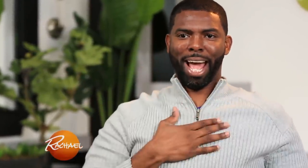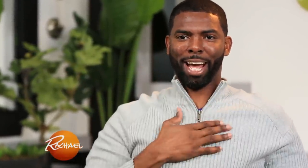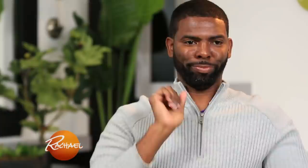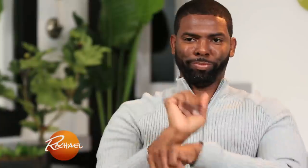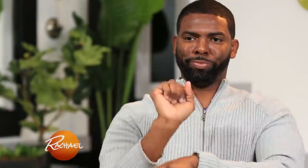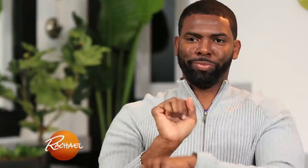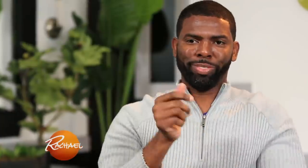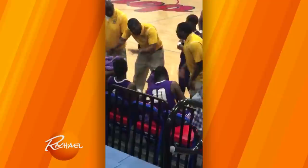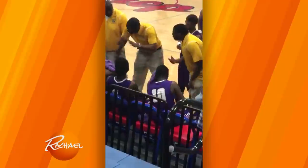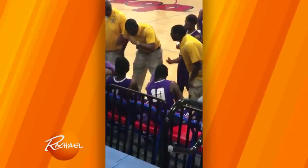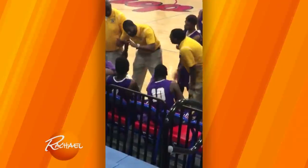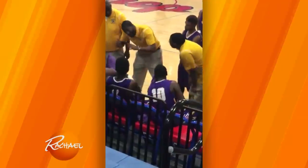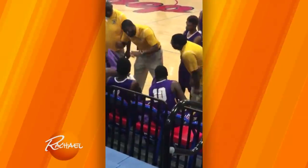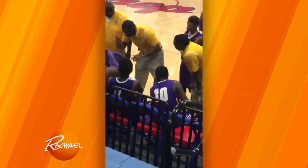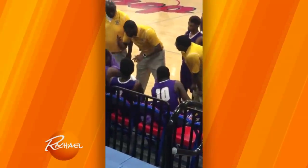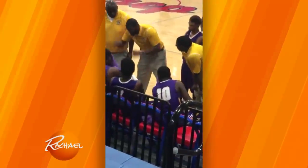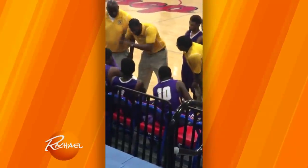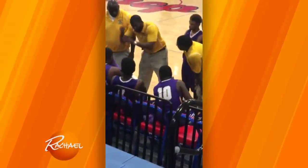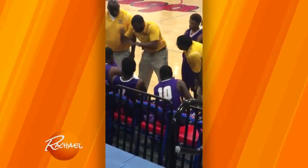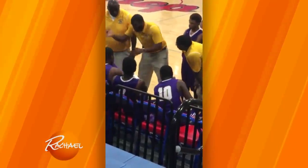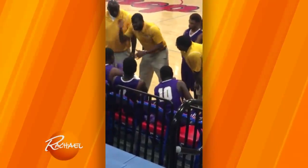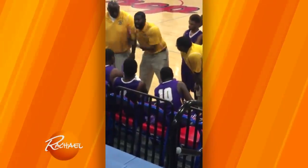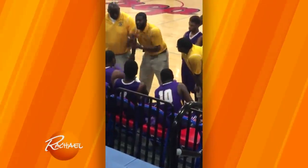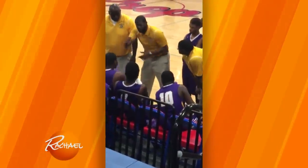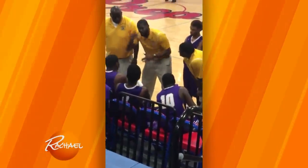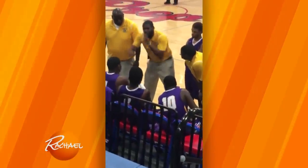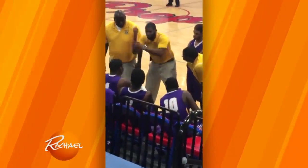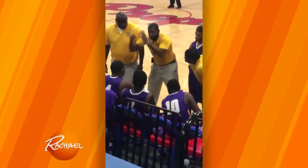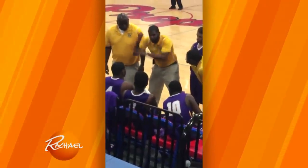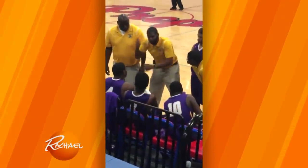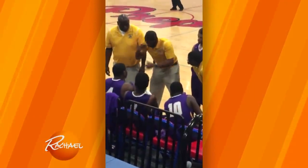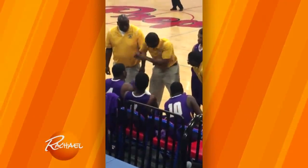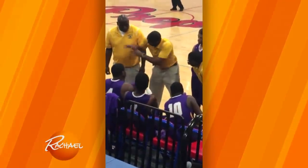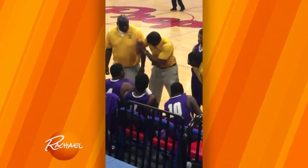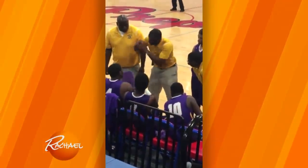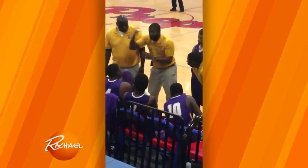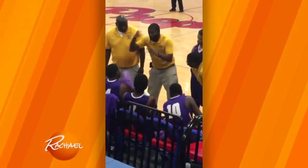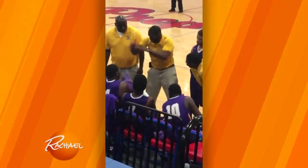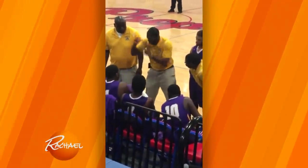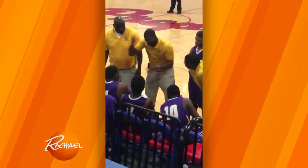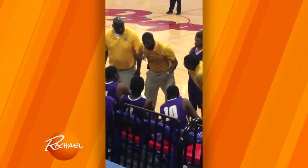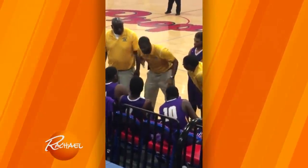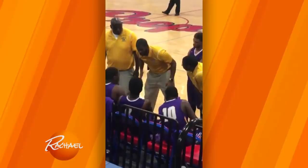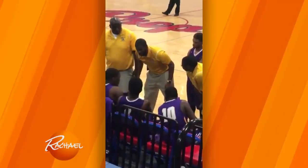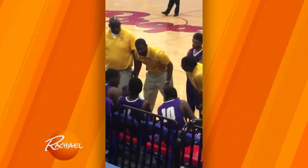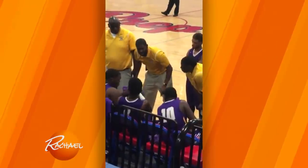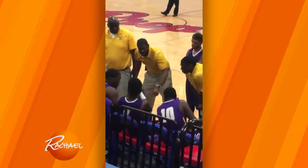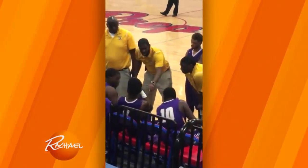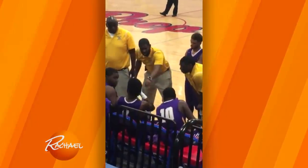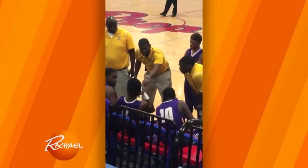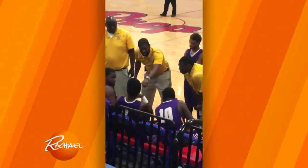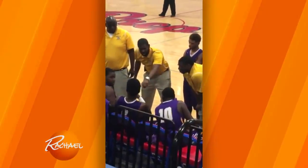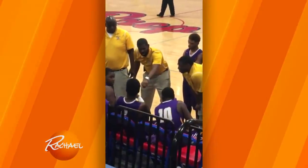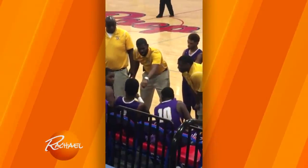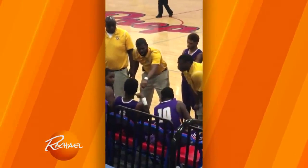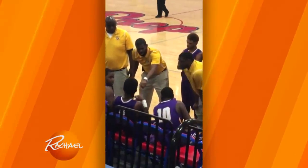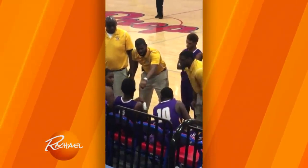me it's everyday work. It's the story of my job. But when I stepped back and really watched it